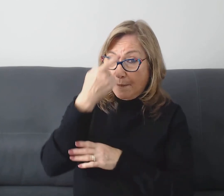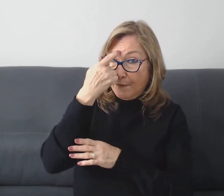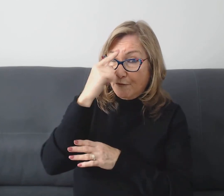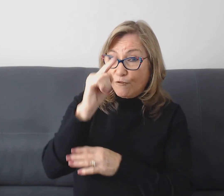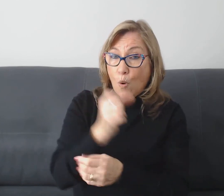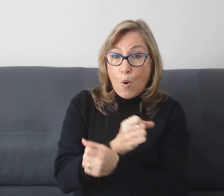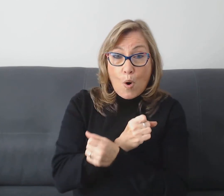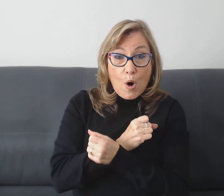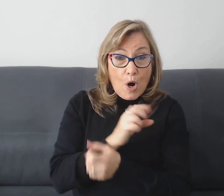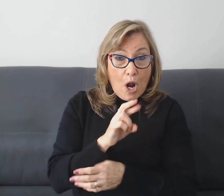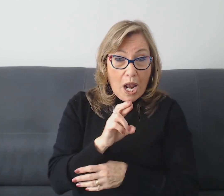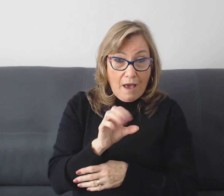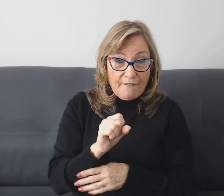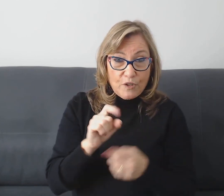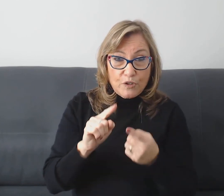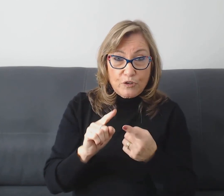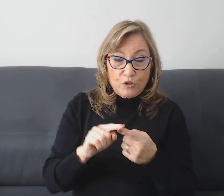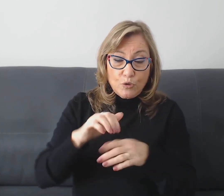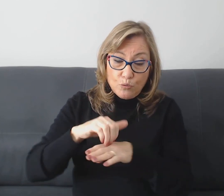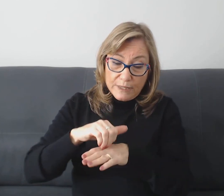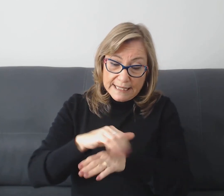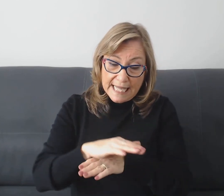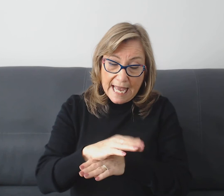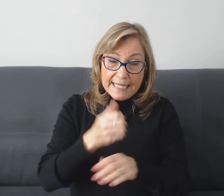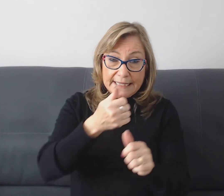messages on this day.